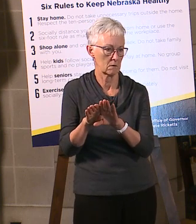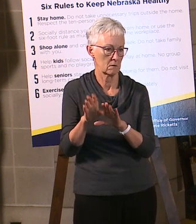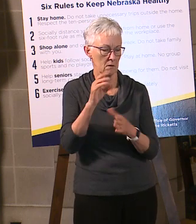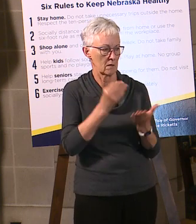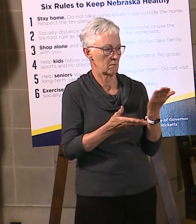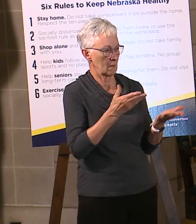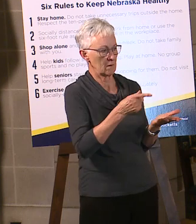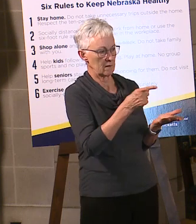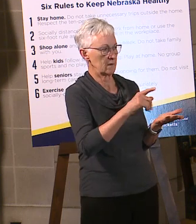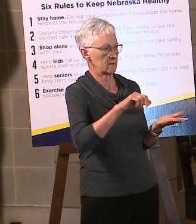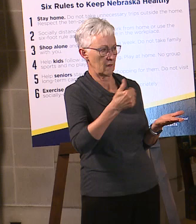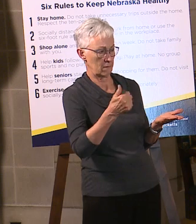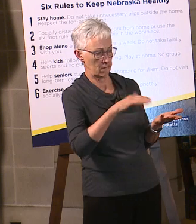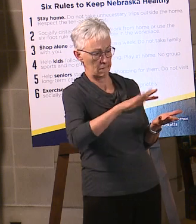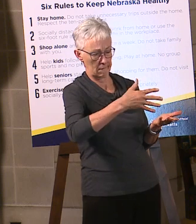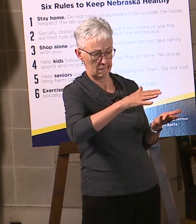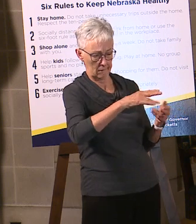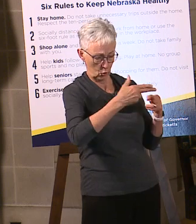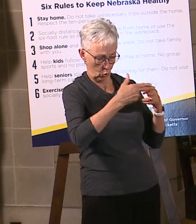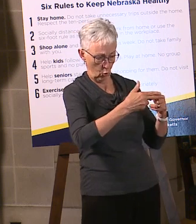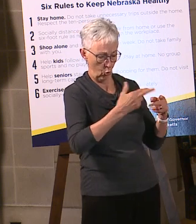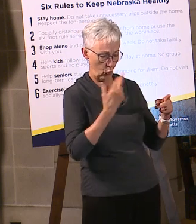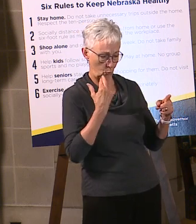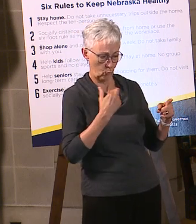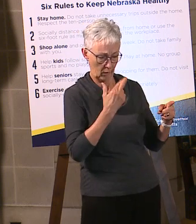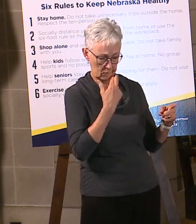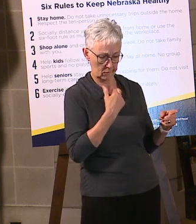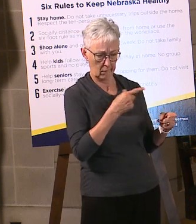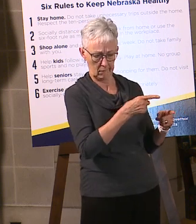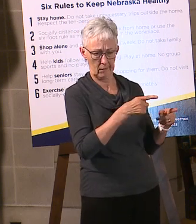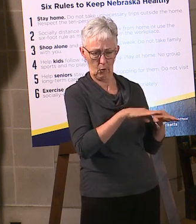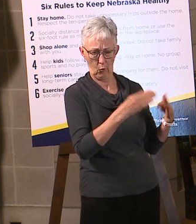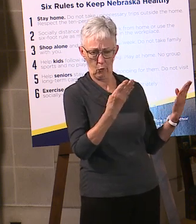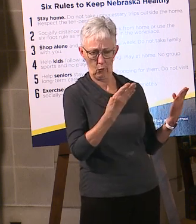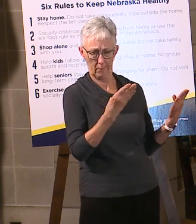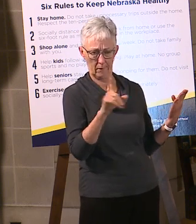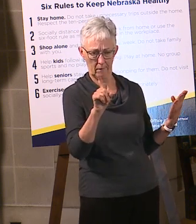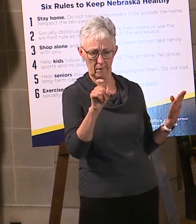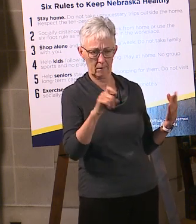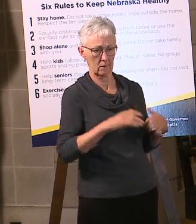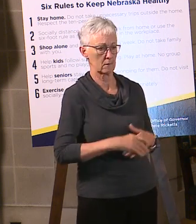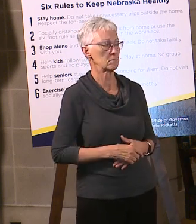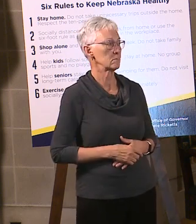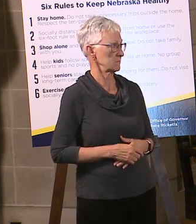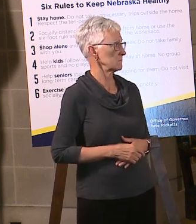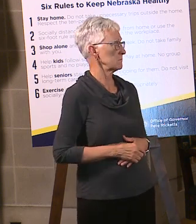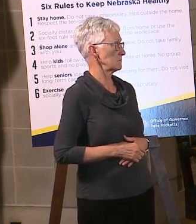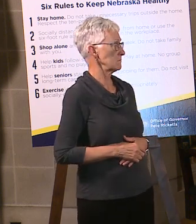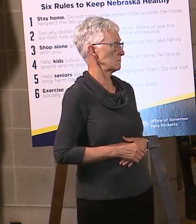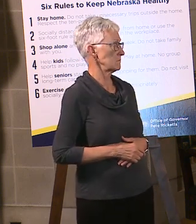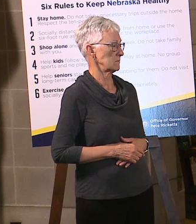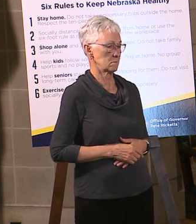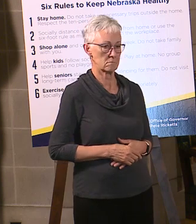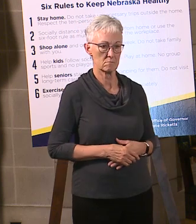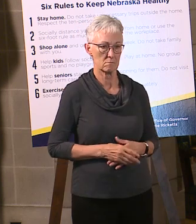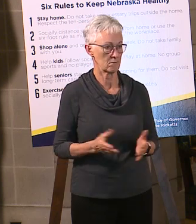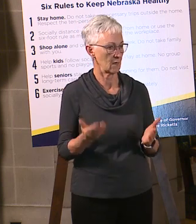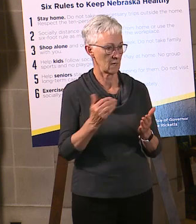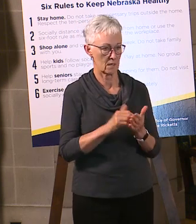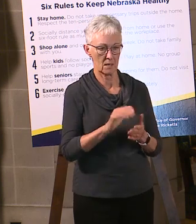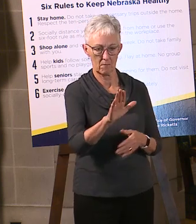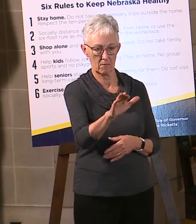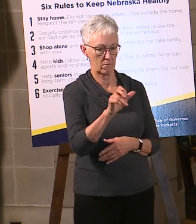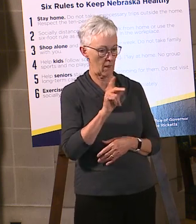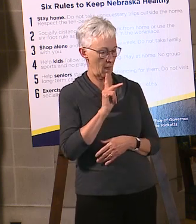restaurants or not? Sure. So the question was, why bars and not restaurants? So again, it gets back